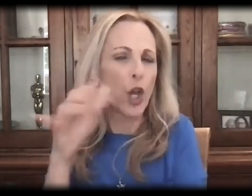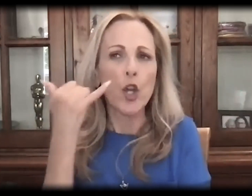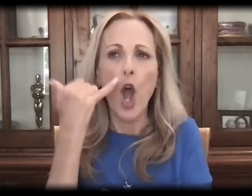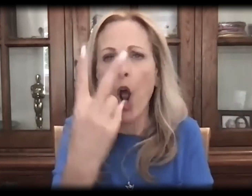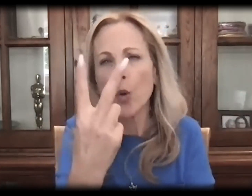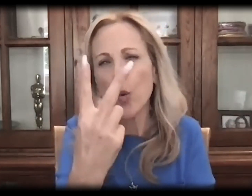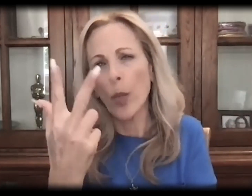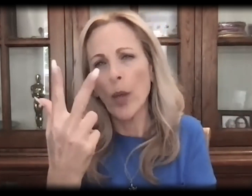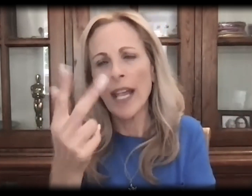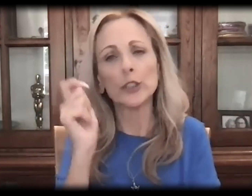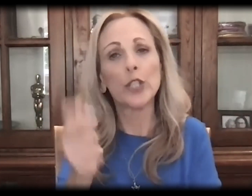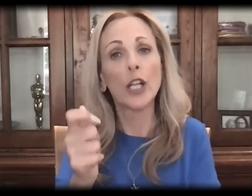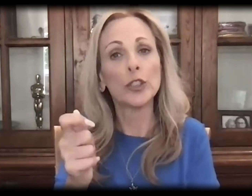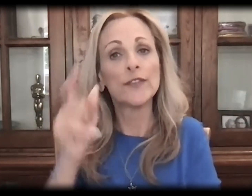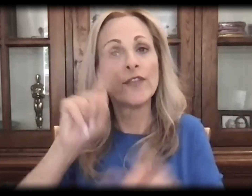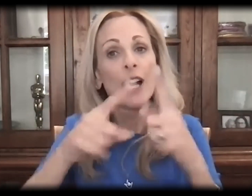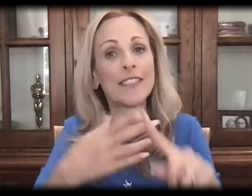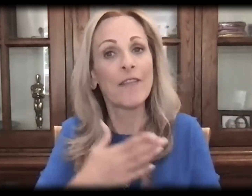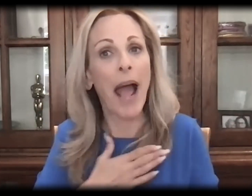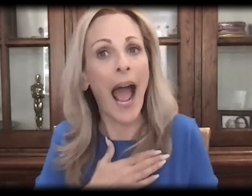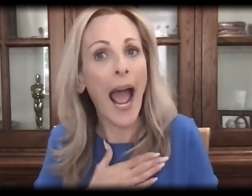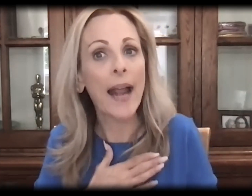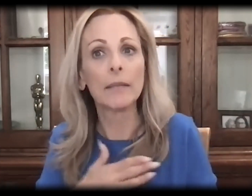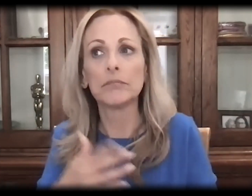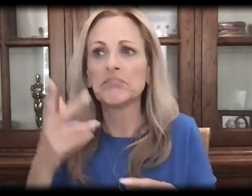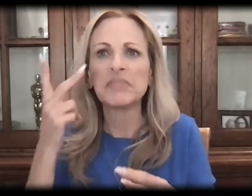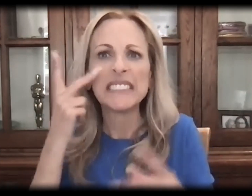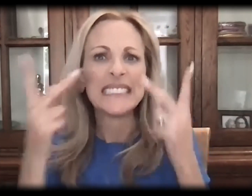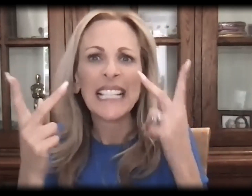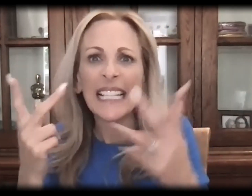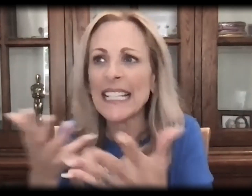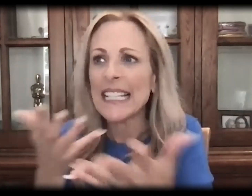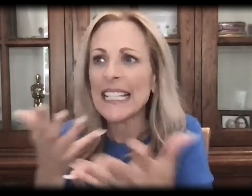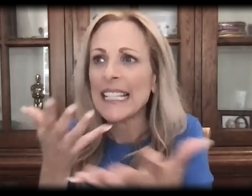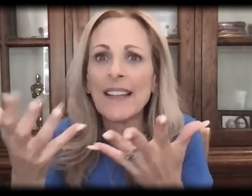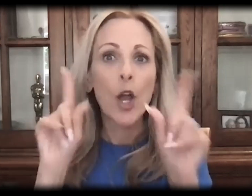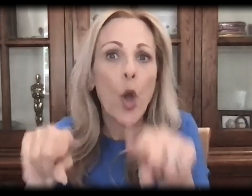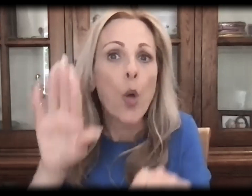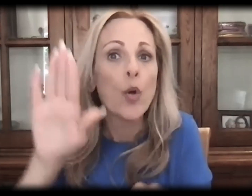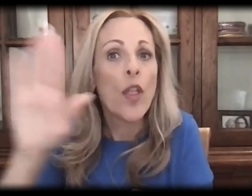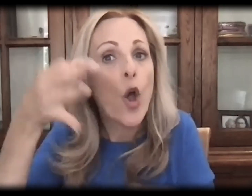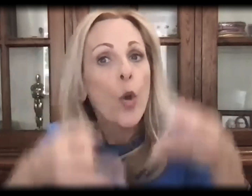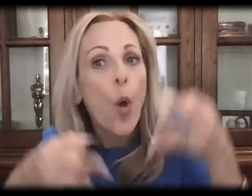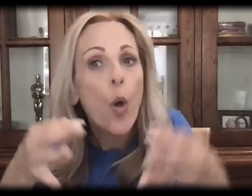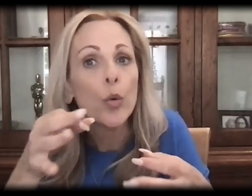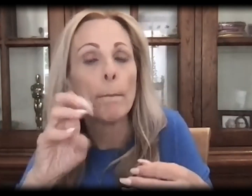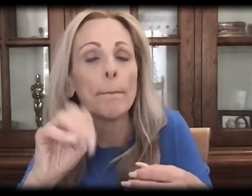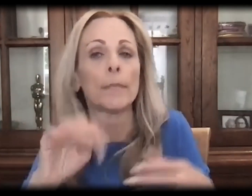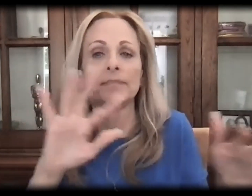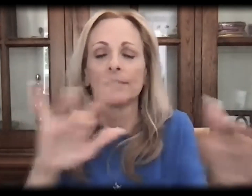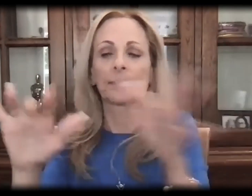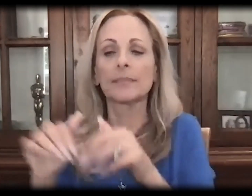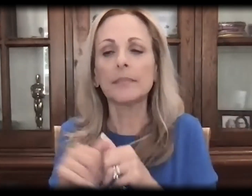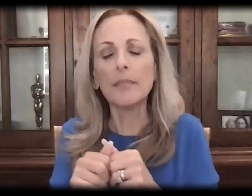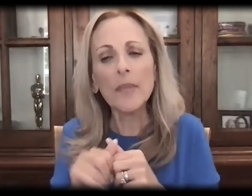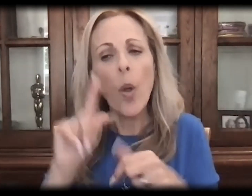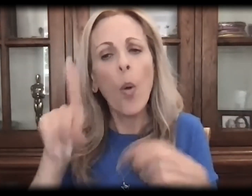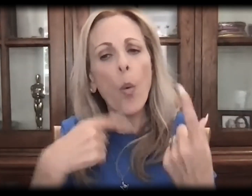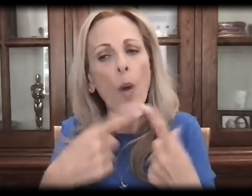did my research. I called two or three judges, friends of mine, to see how this might work. Maybe perhaps if I could visit their courtroom.